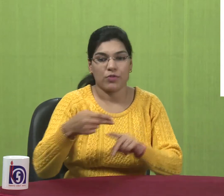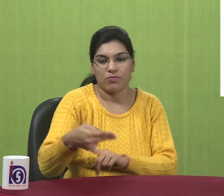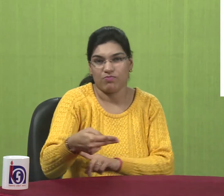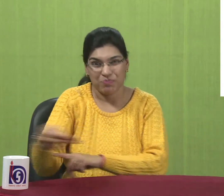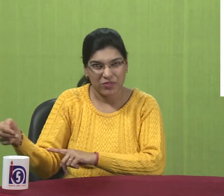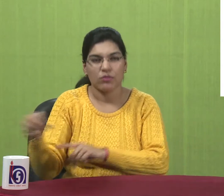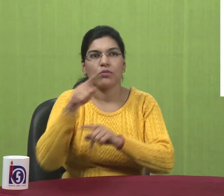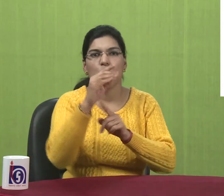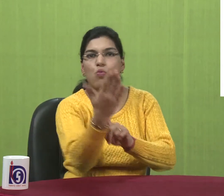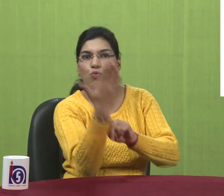Removable.